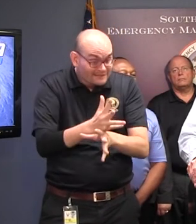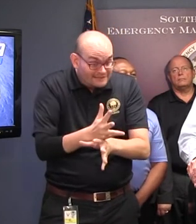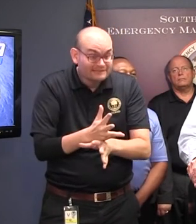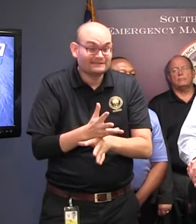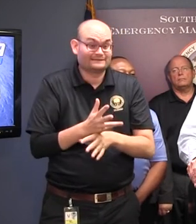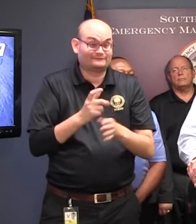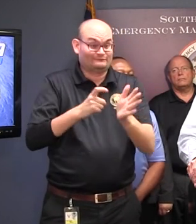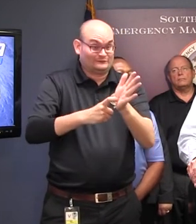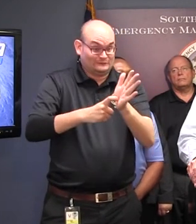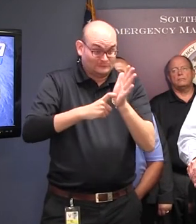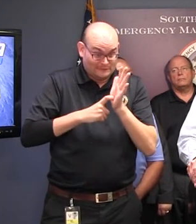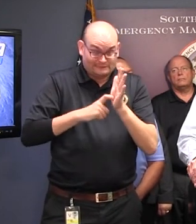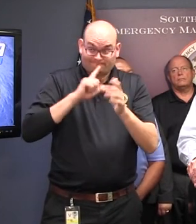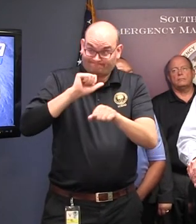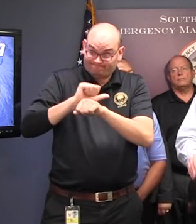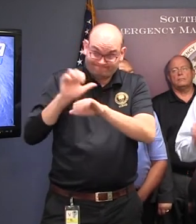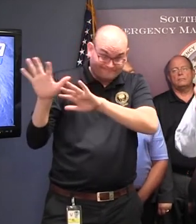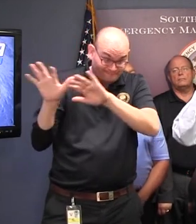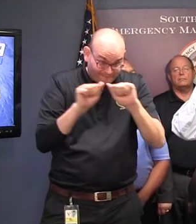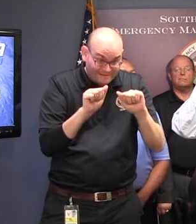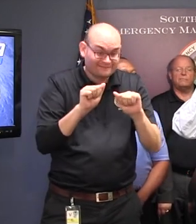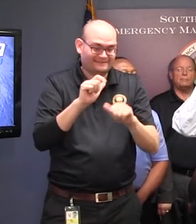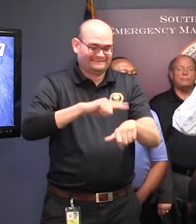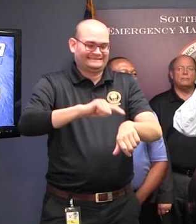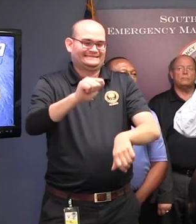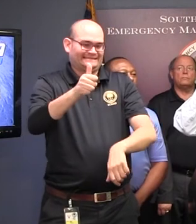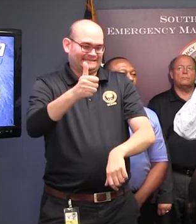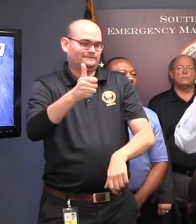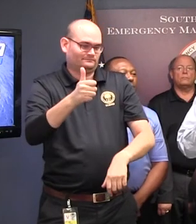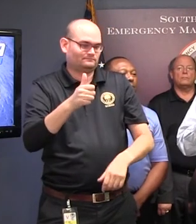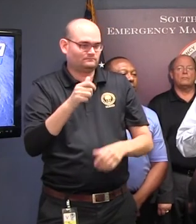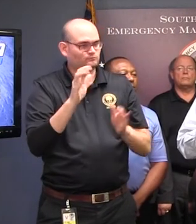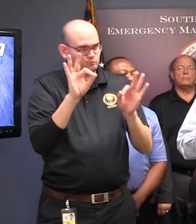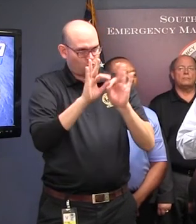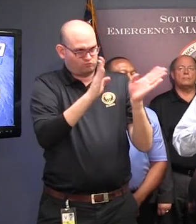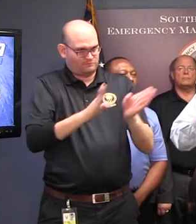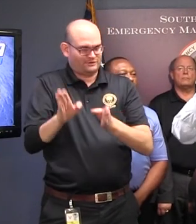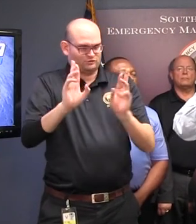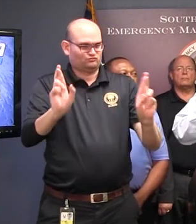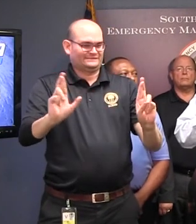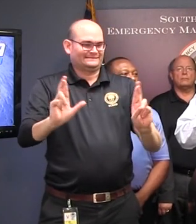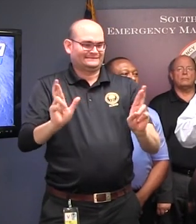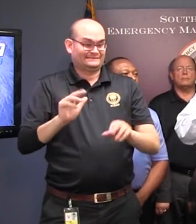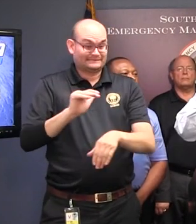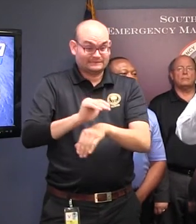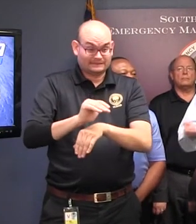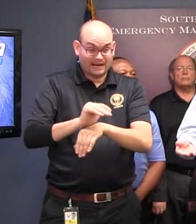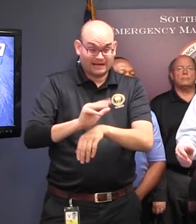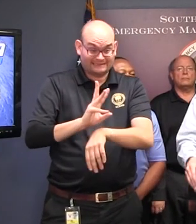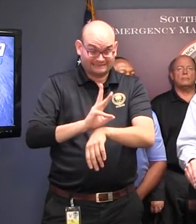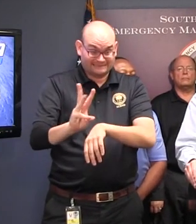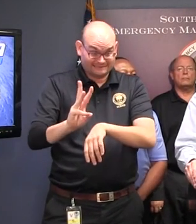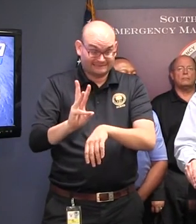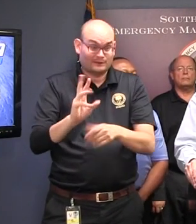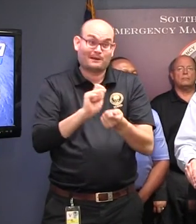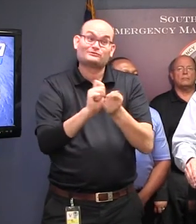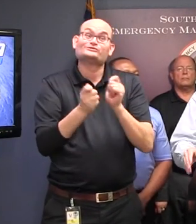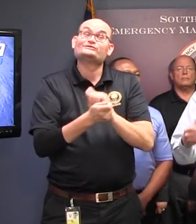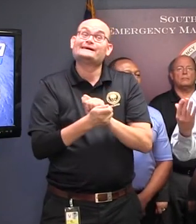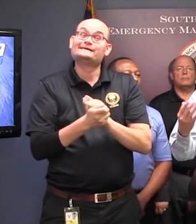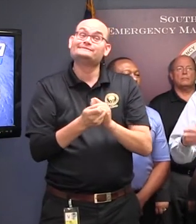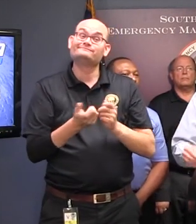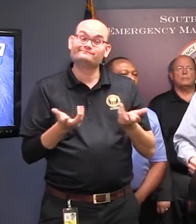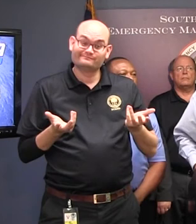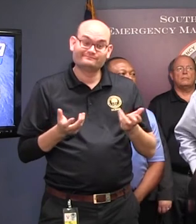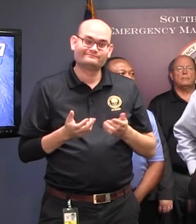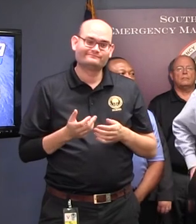10 o'clock in the morning. And that may change at 6 o'clock this evening when we get information after 5 o'clock this evening